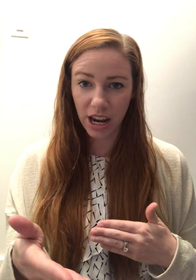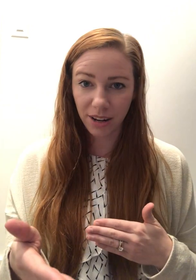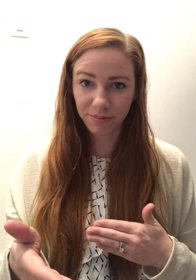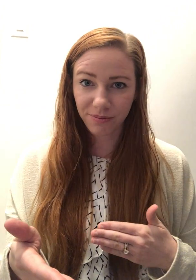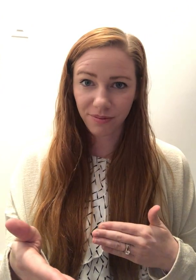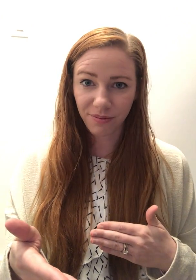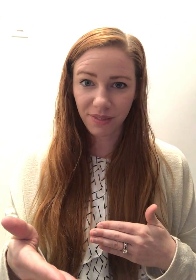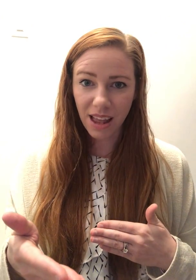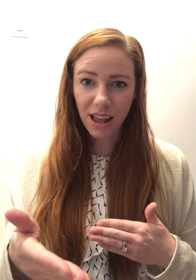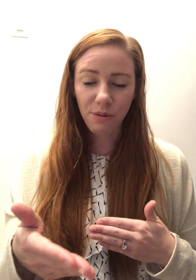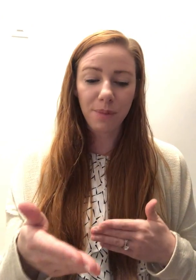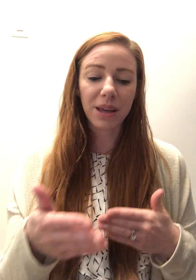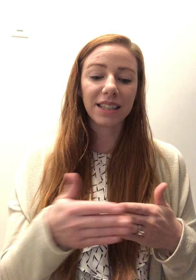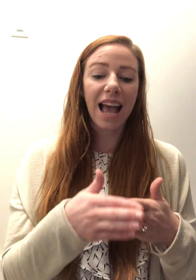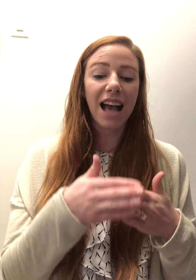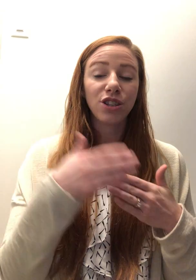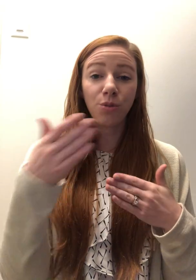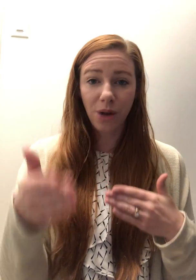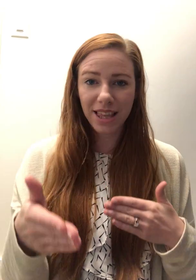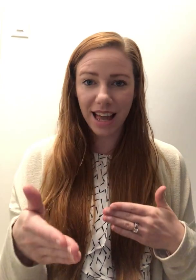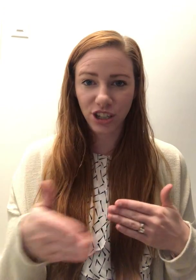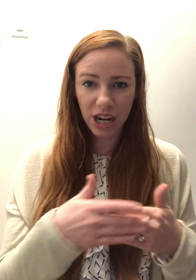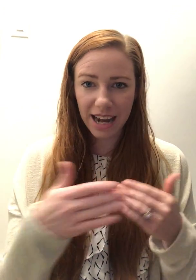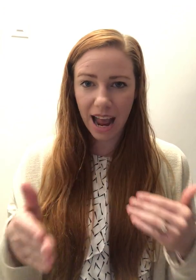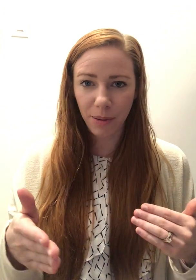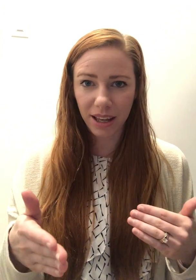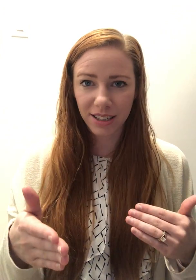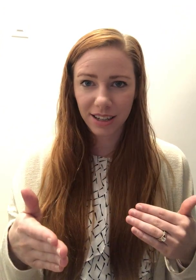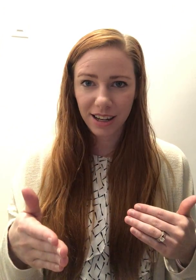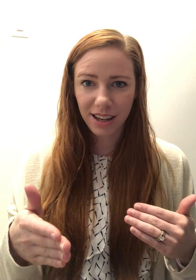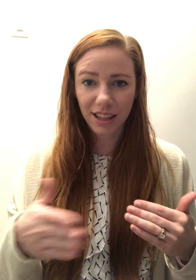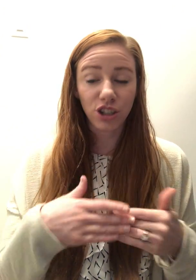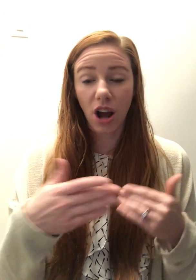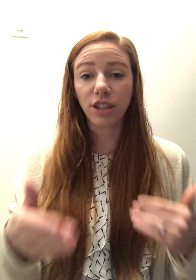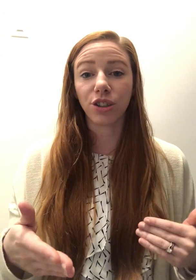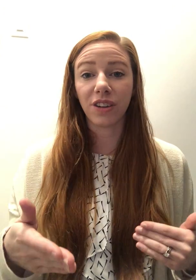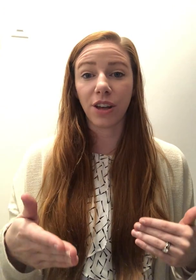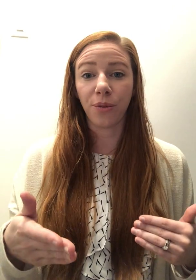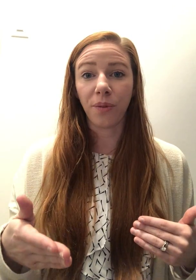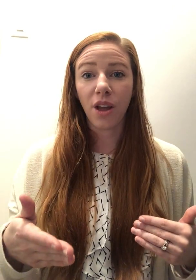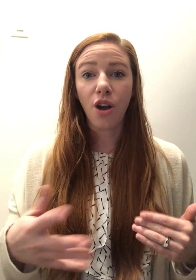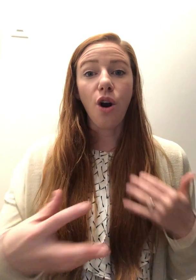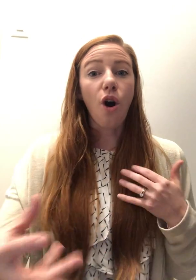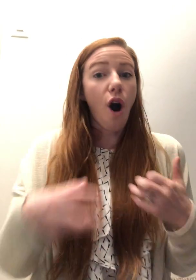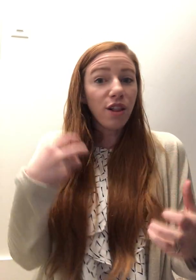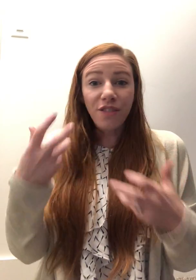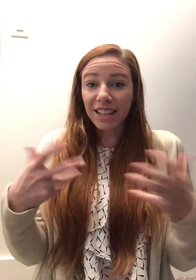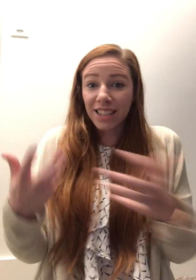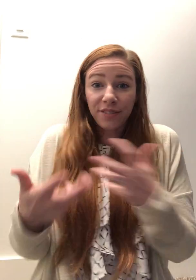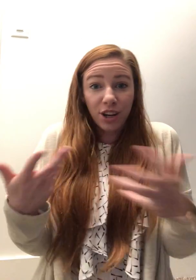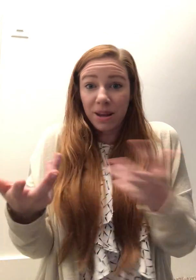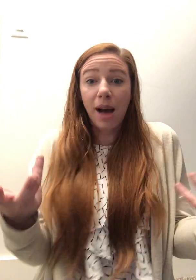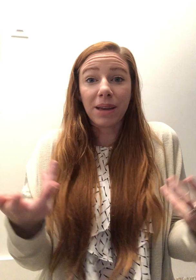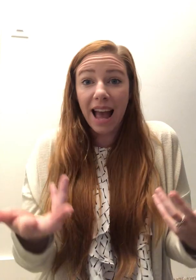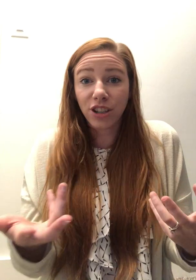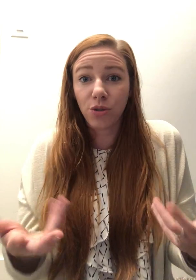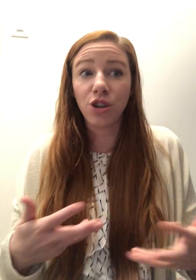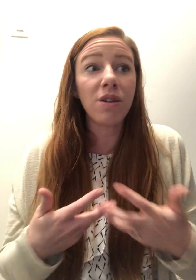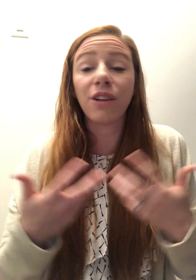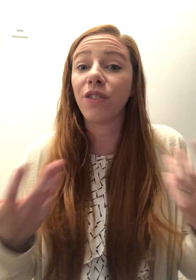chain, right? Because as you break that chain habit that's not serving you, all of that stuff's going to be coming at you and you need to